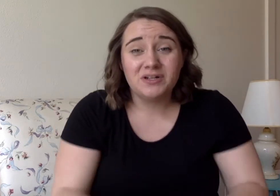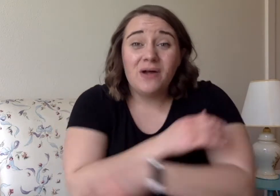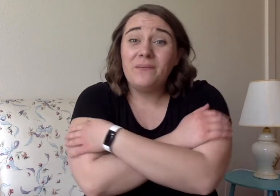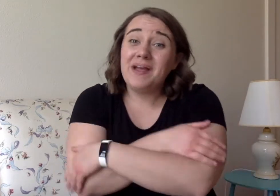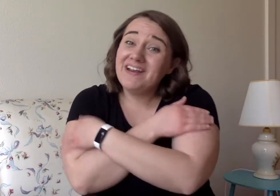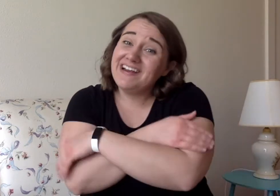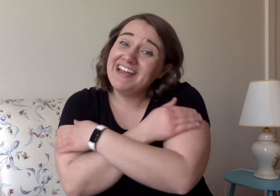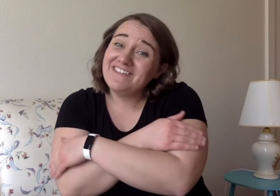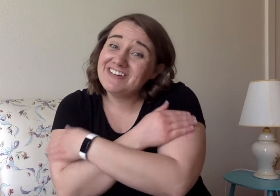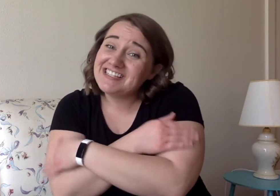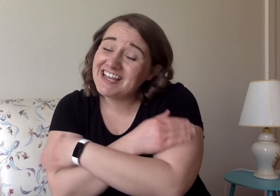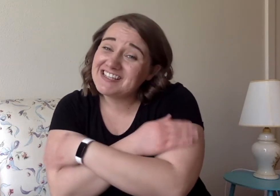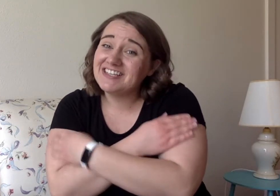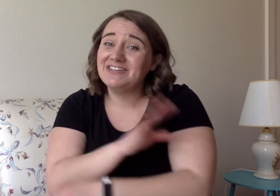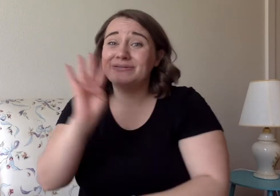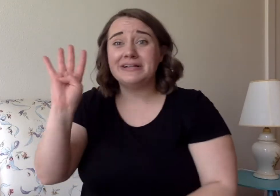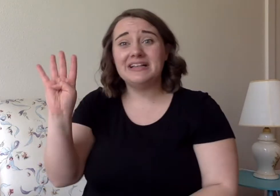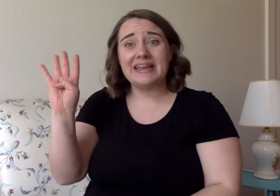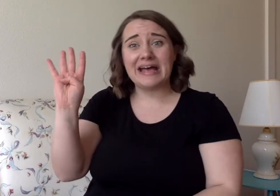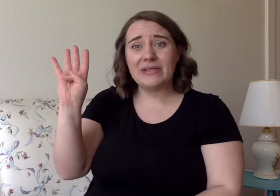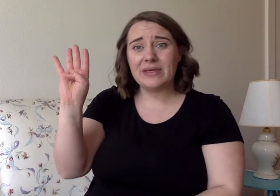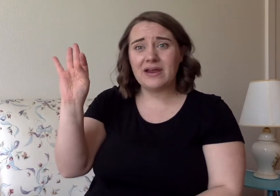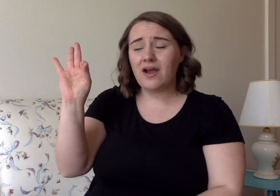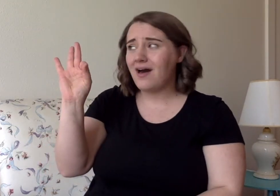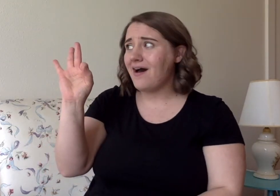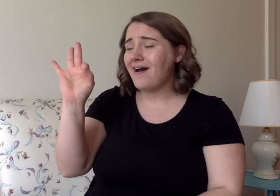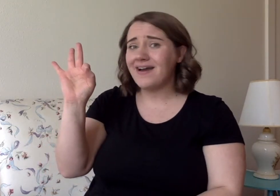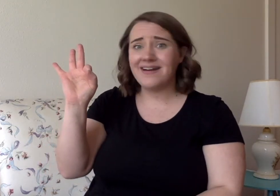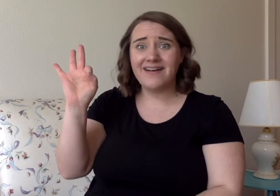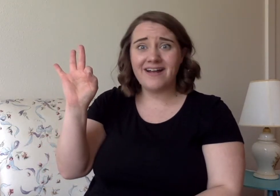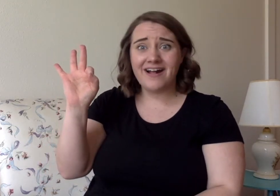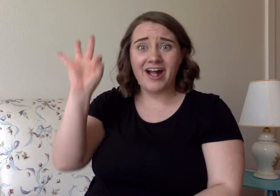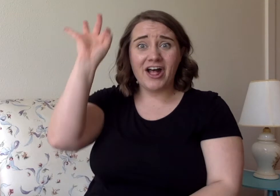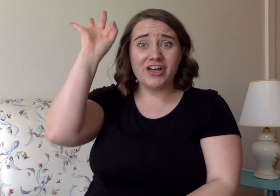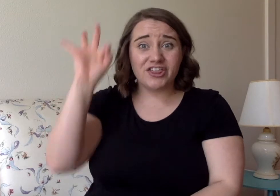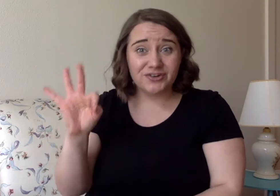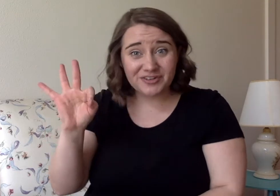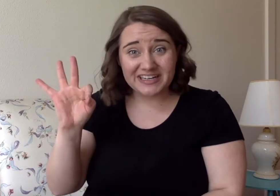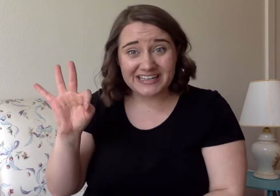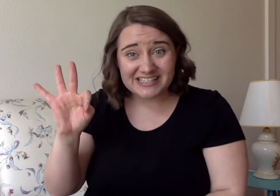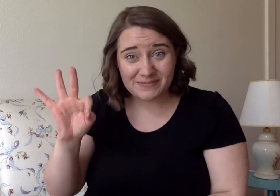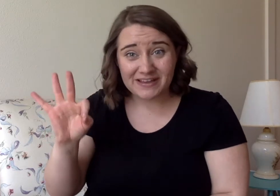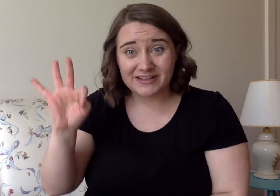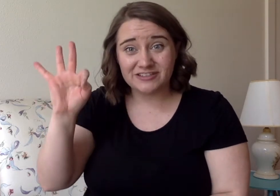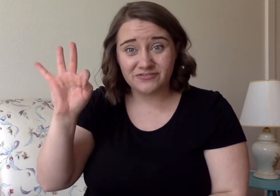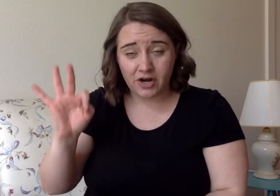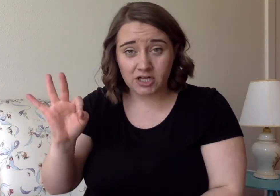where it was nice and cool. Now there are three speckled frogs.